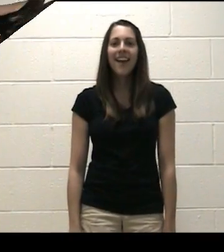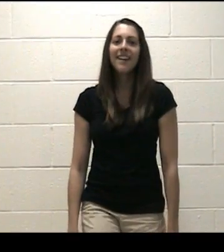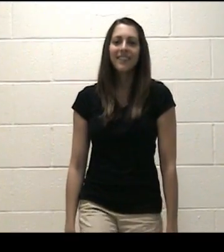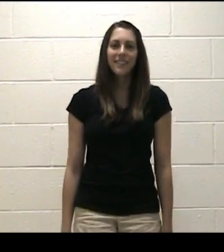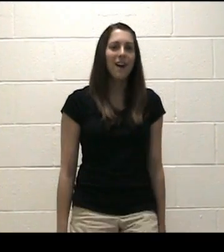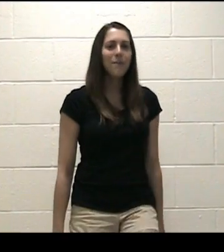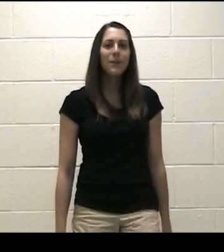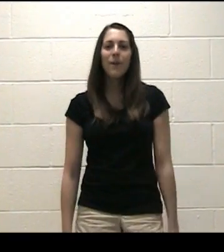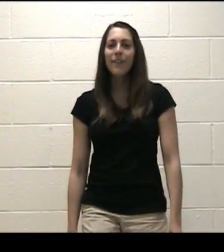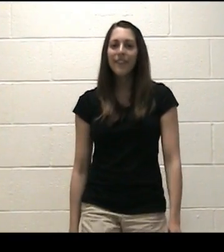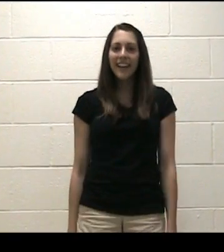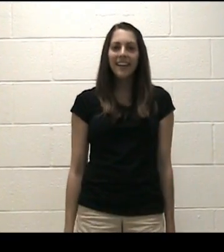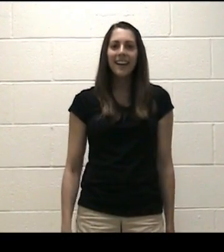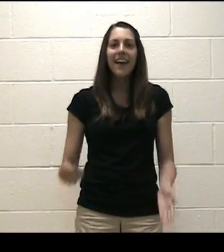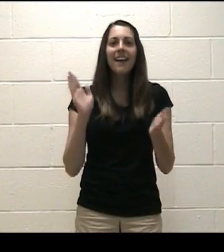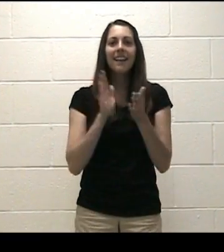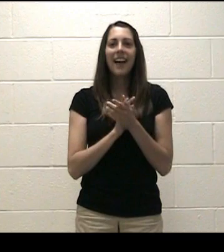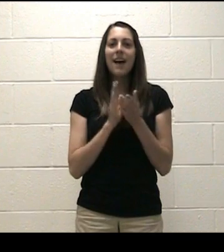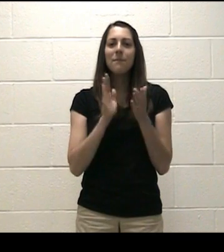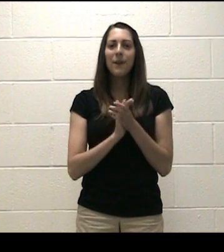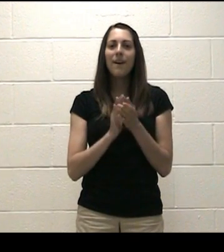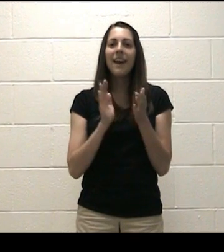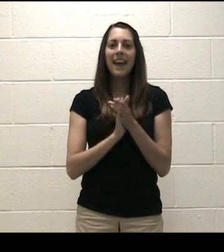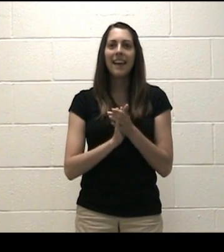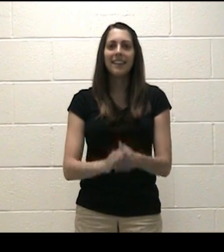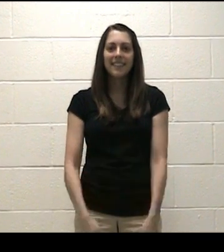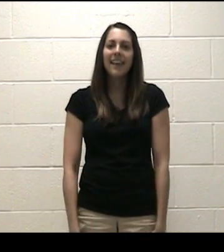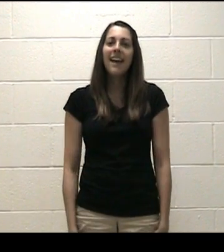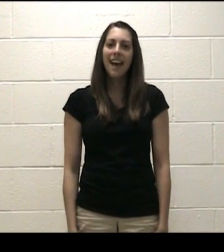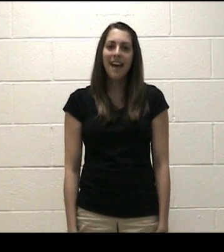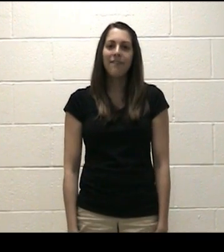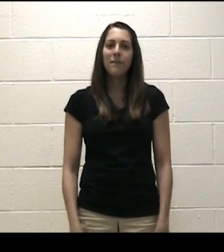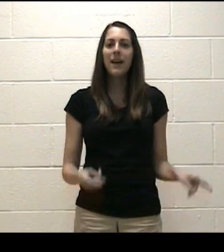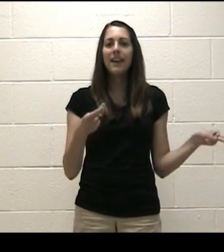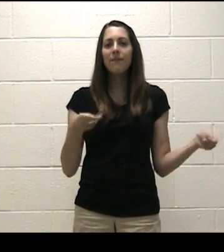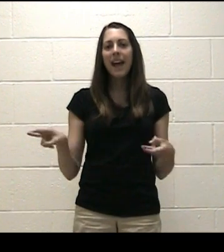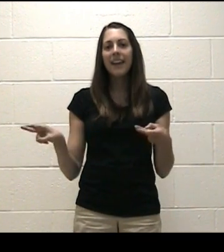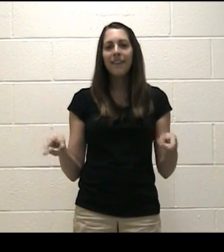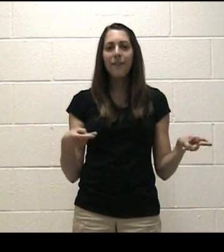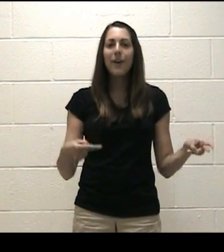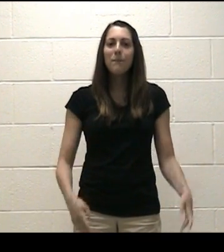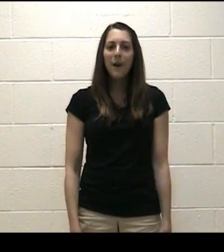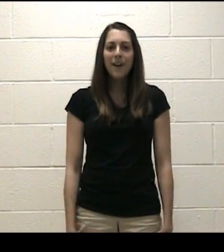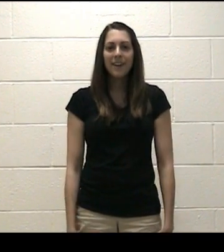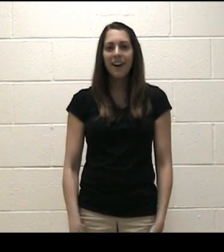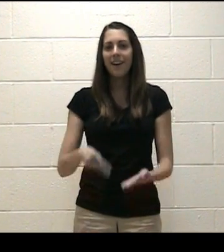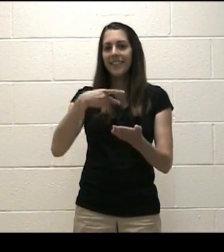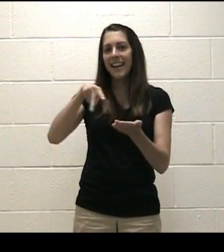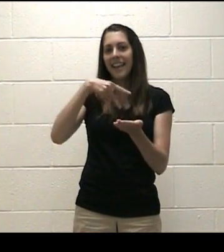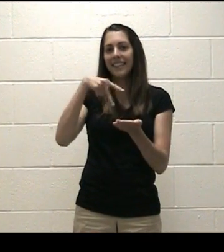Stomp your feet, clap your hands, everybody ready for a barnyard dance.